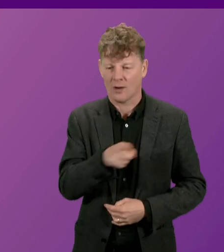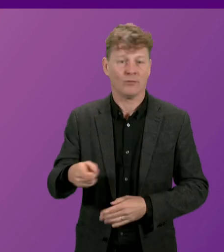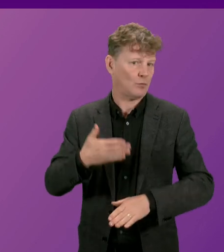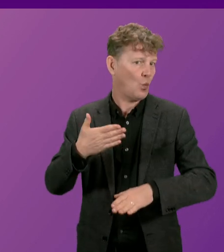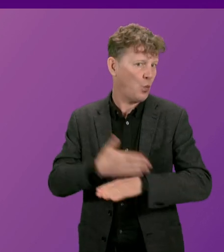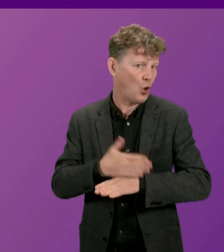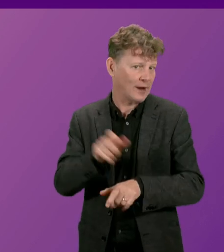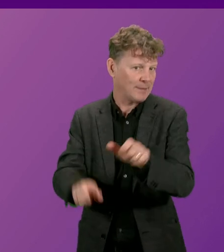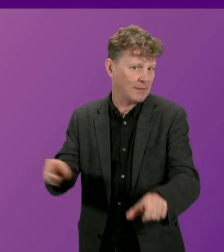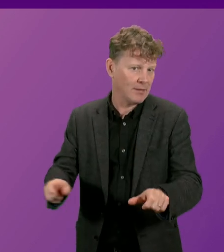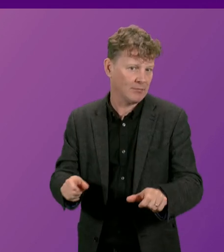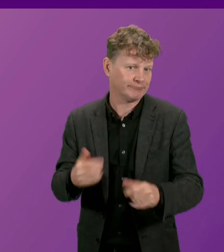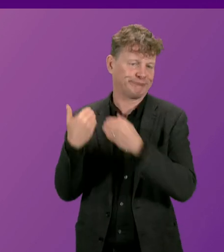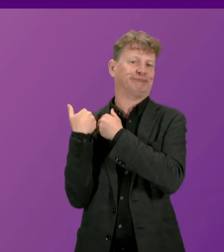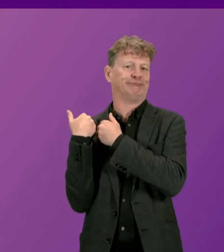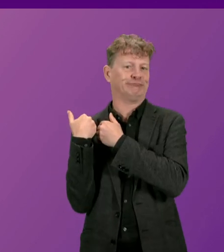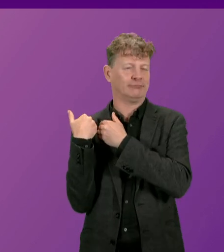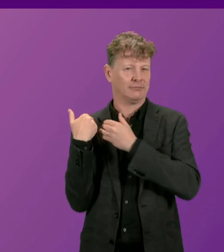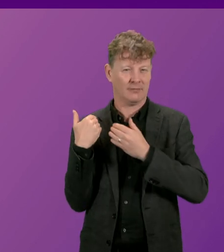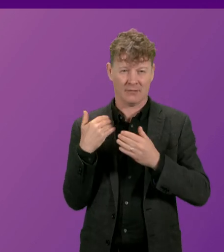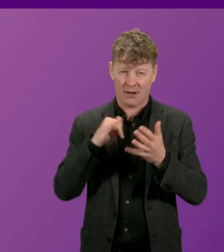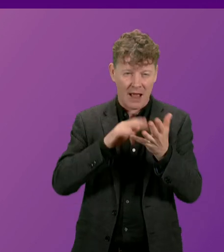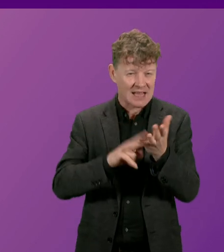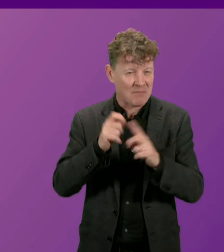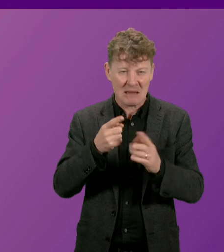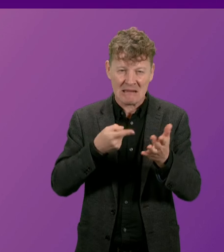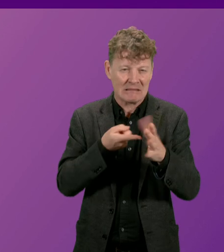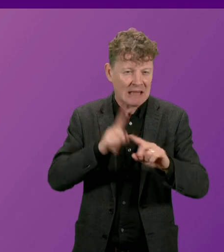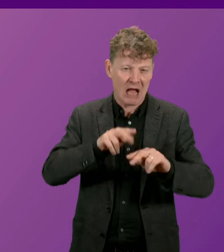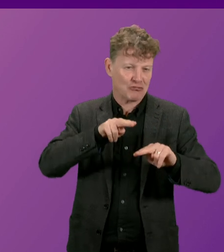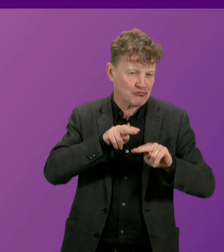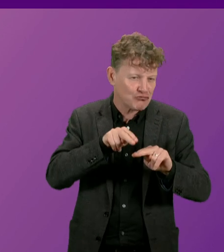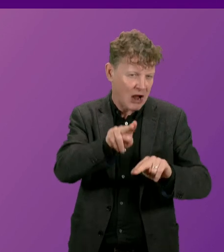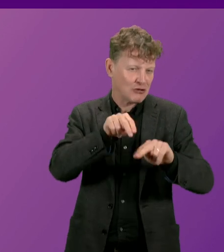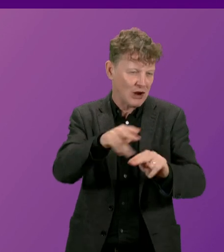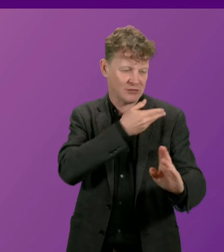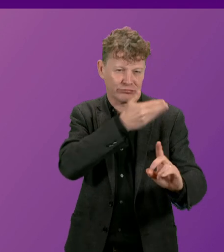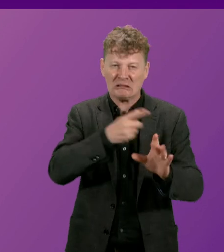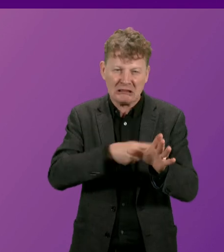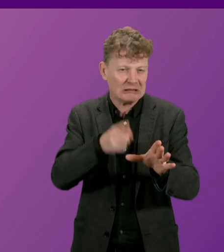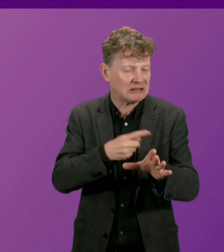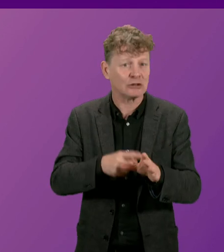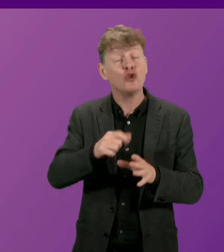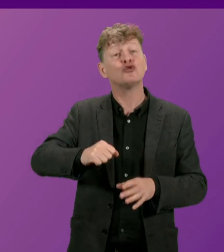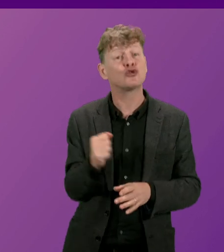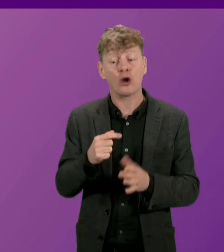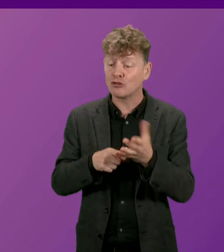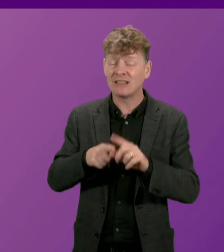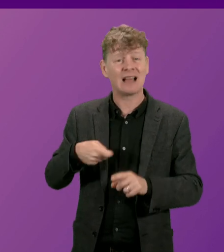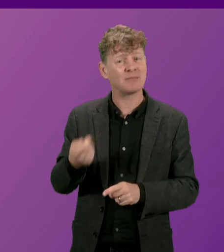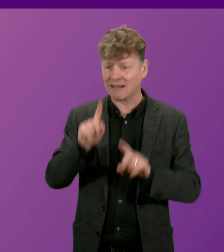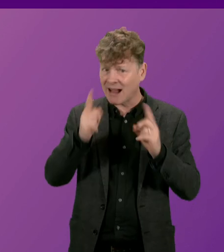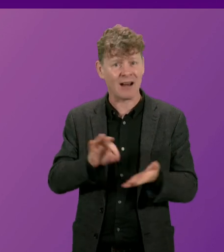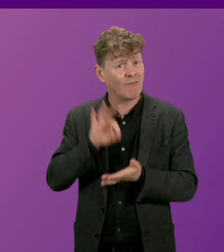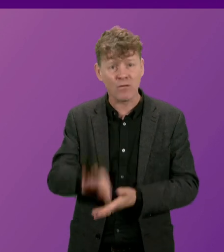This comes after years of crippling SNP tax rises. Scotland's taxpayers cannot afford and do not